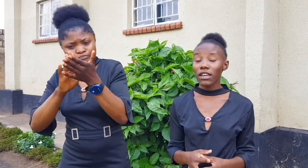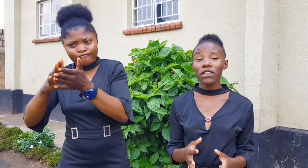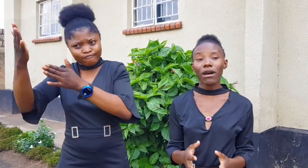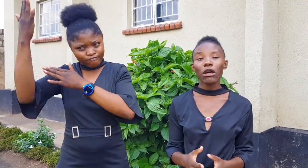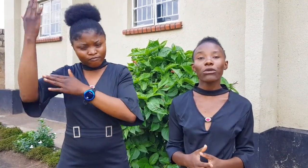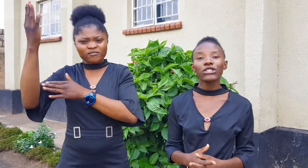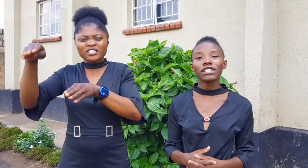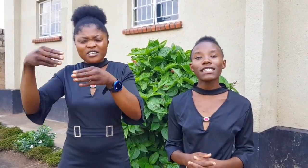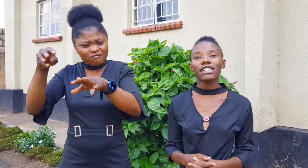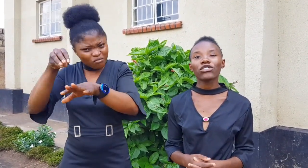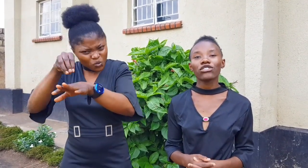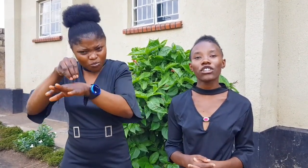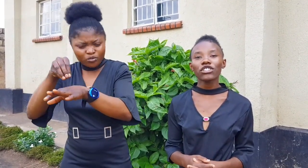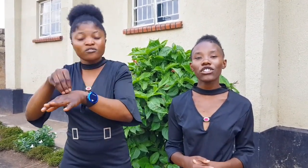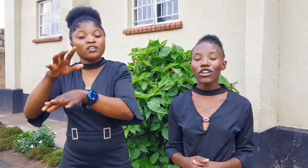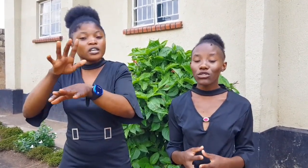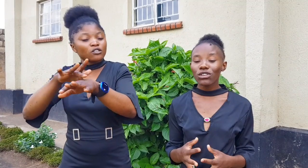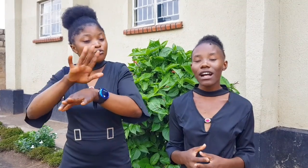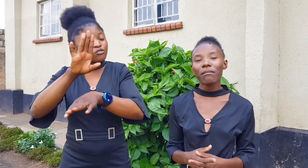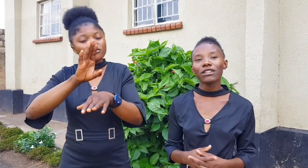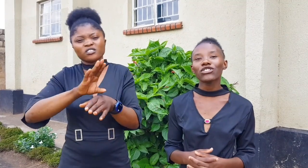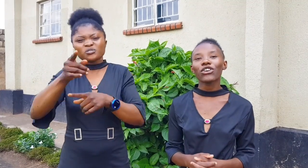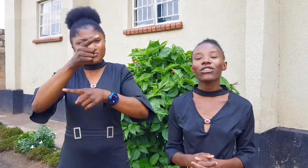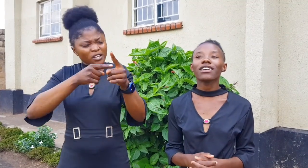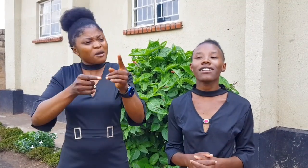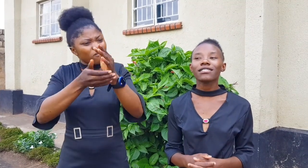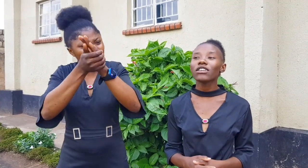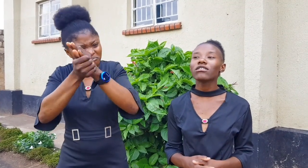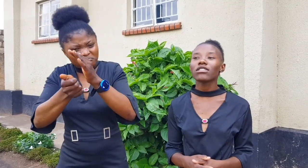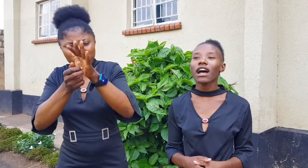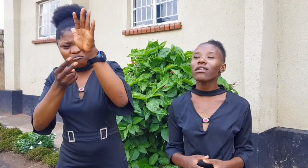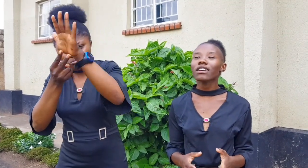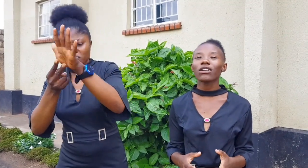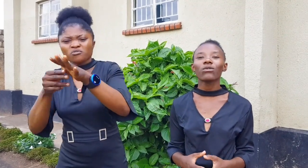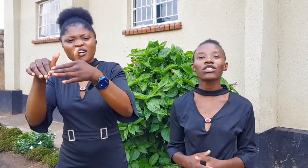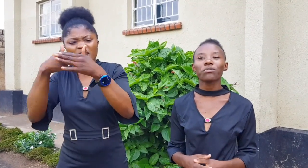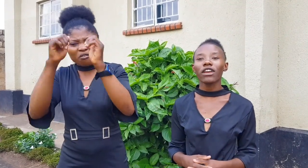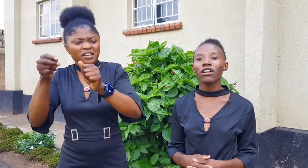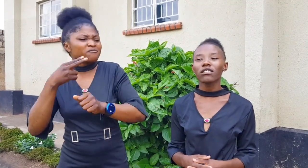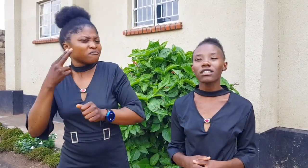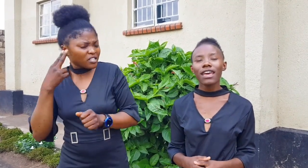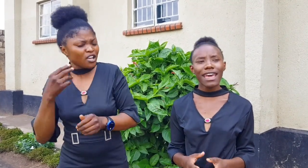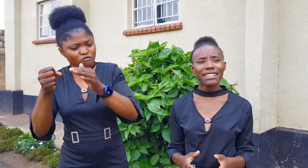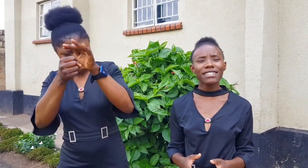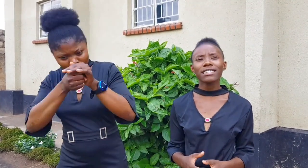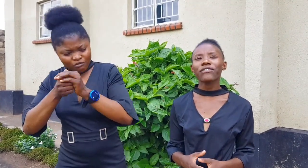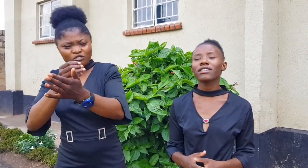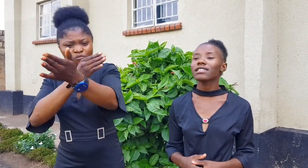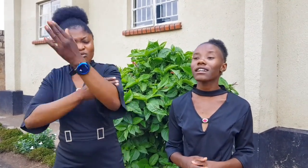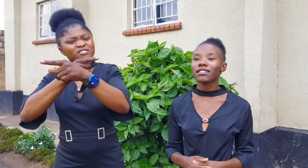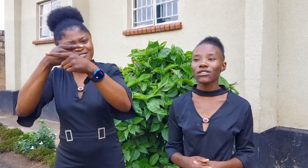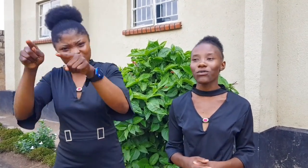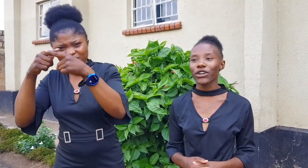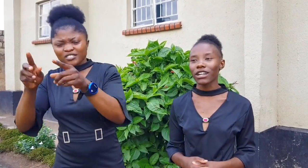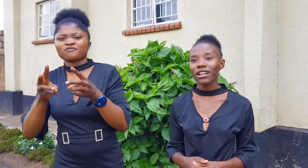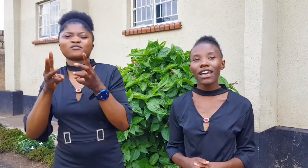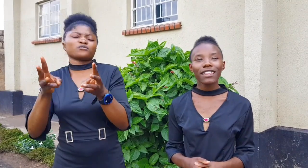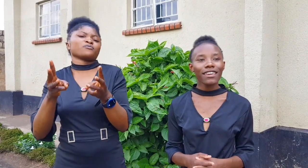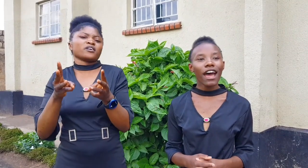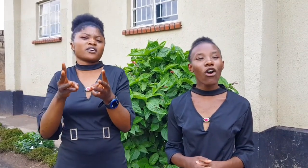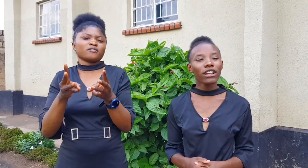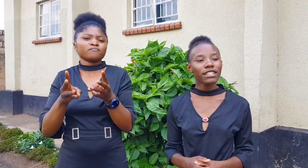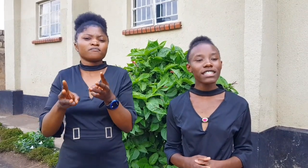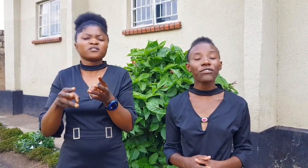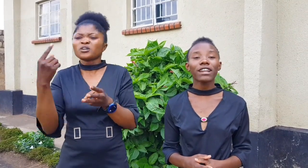Give them an opportunity at your church to come and show you their skills on how they can worship their God and in different sectors of work.